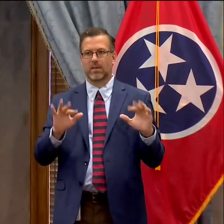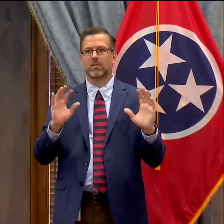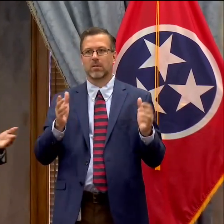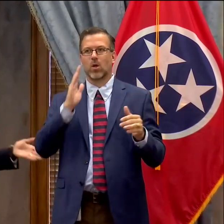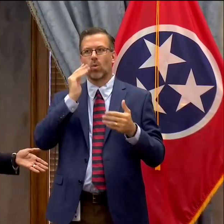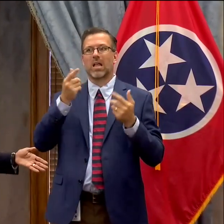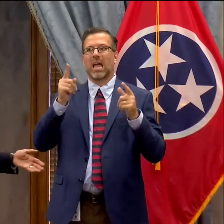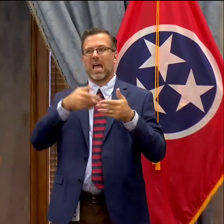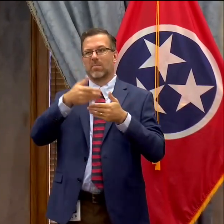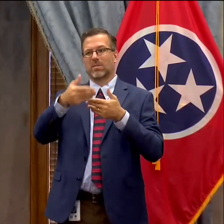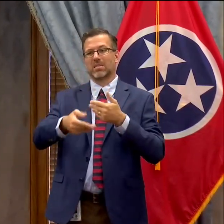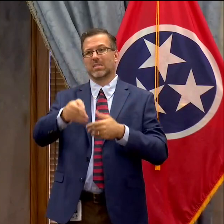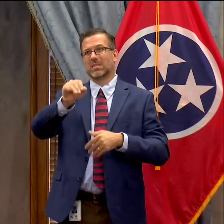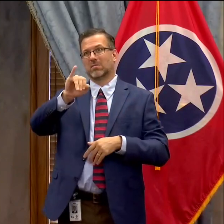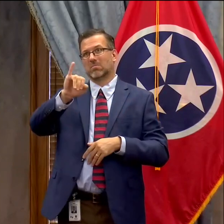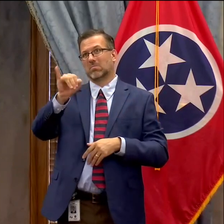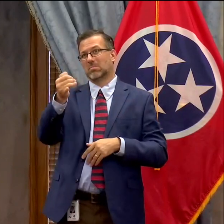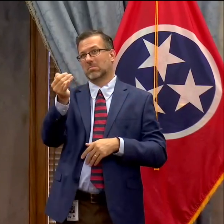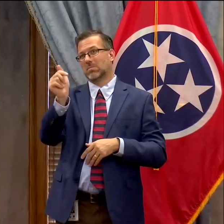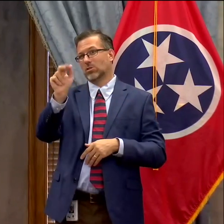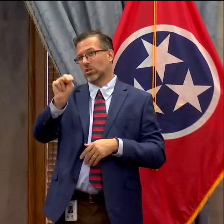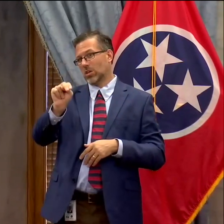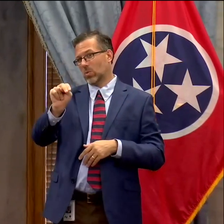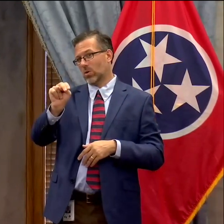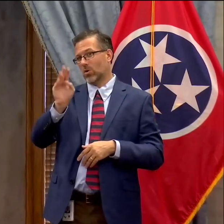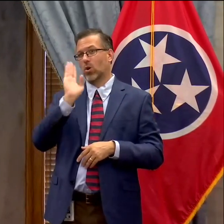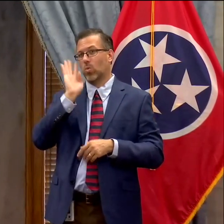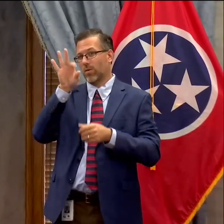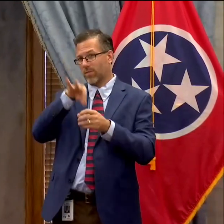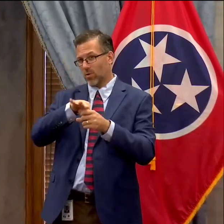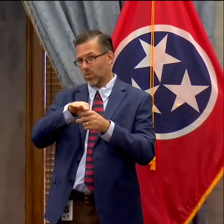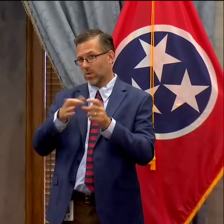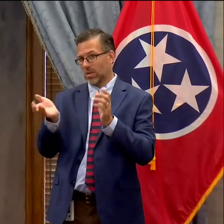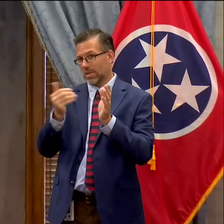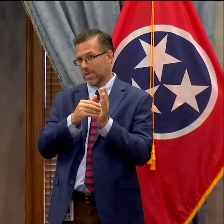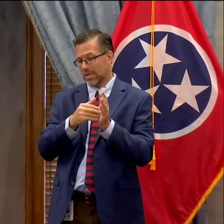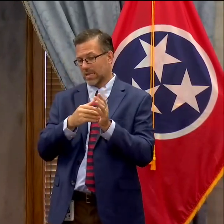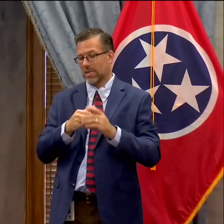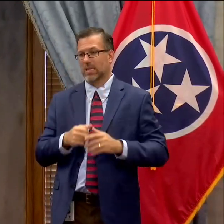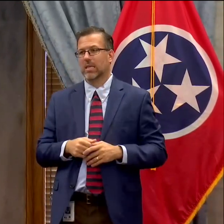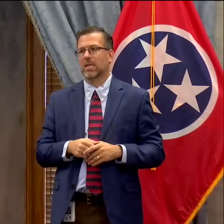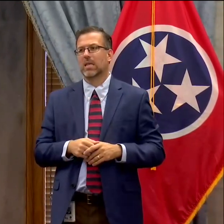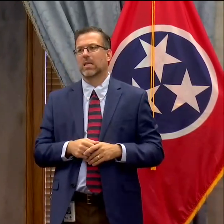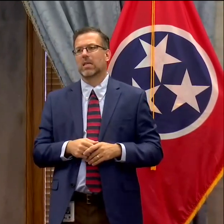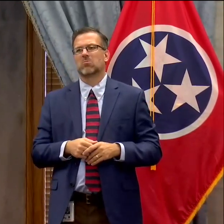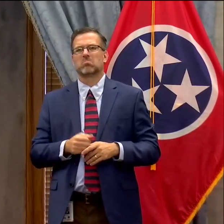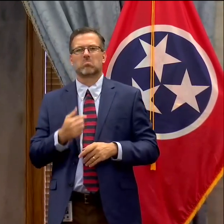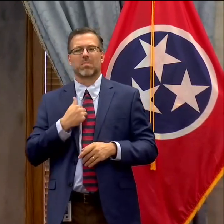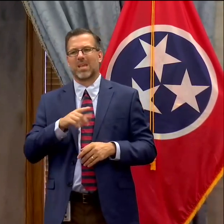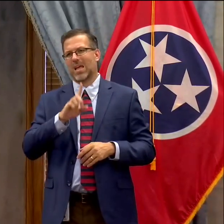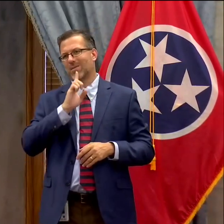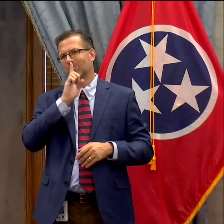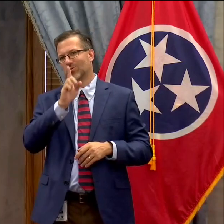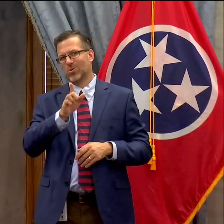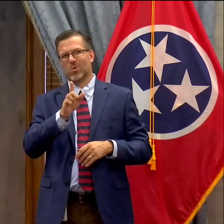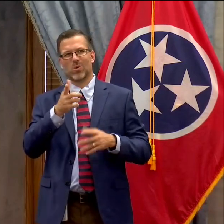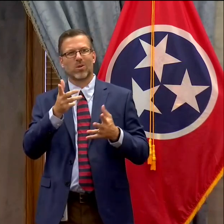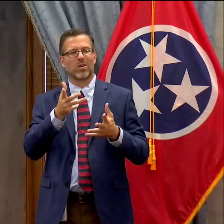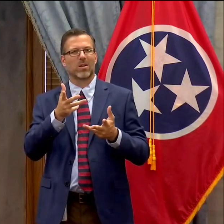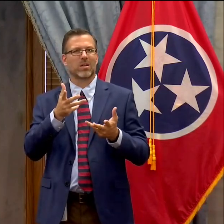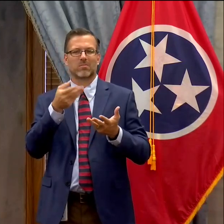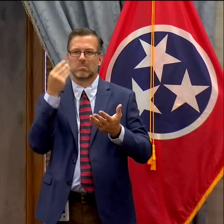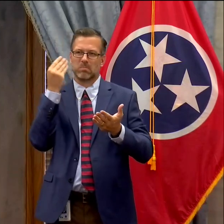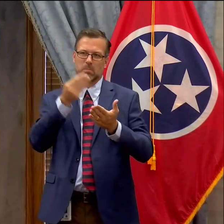January that will be voted on at the end of the session and I'm sure um all all sorts of issues around funding